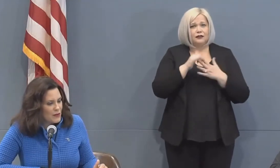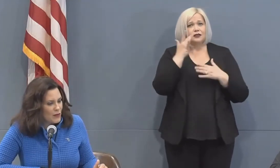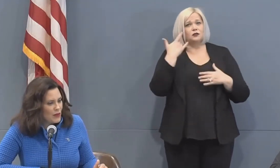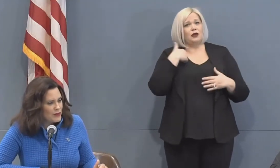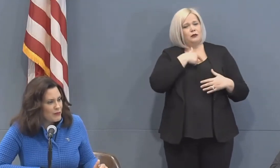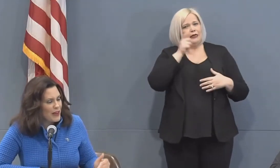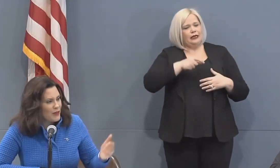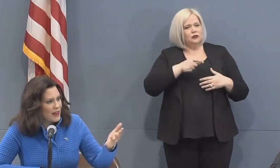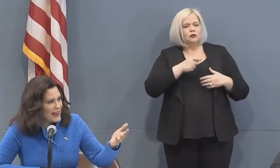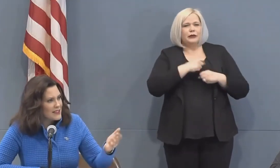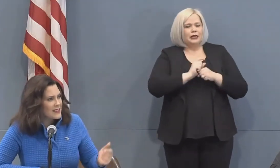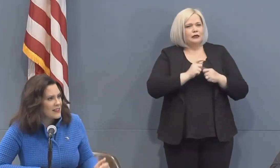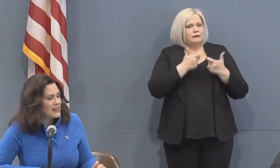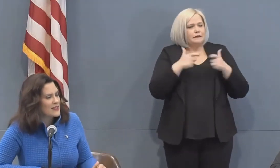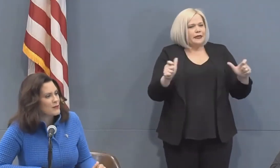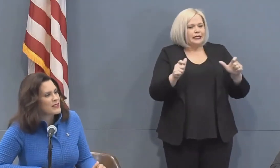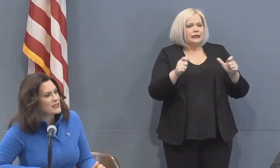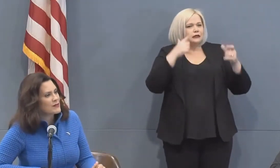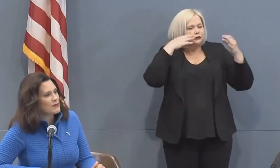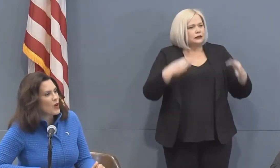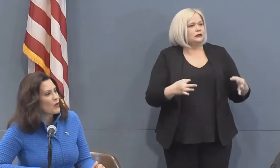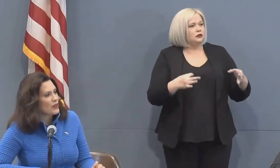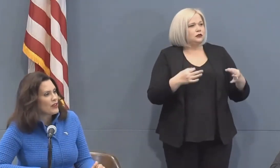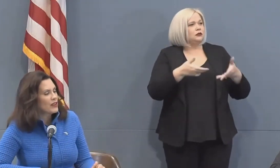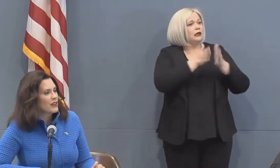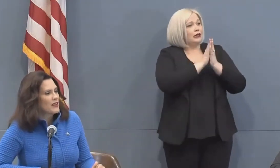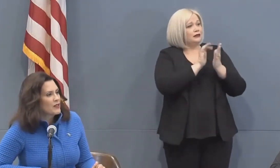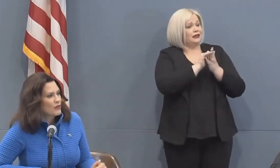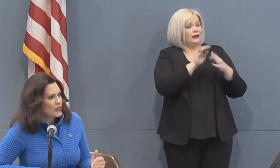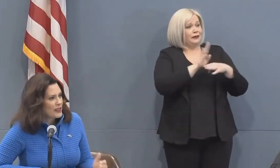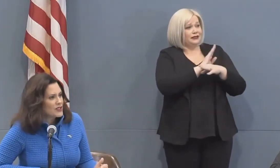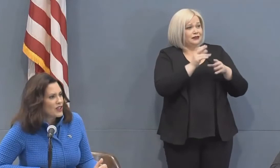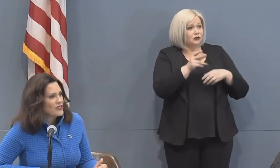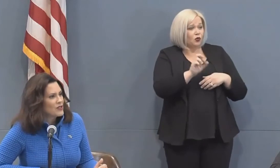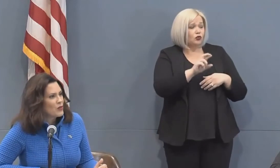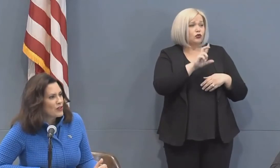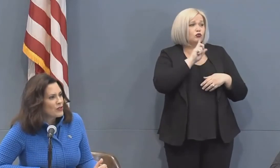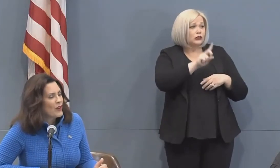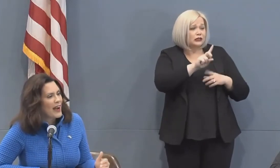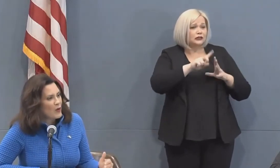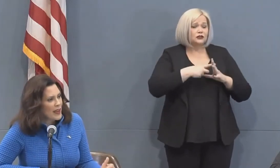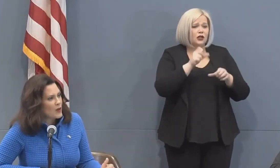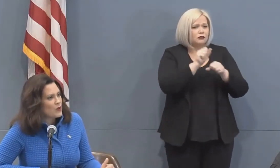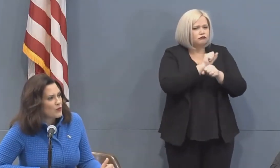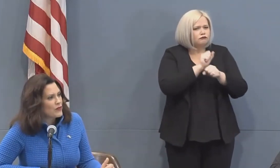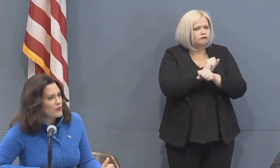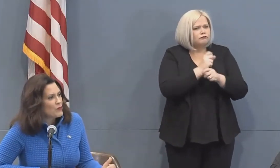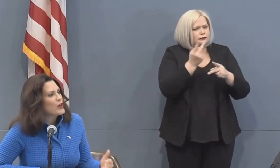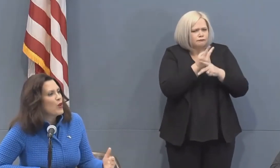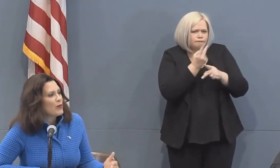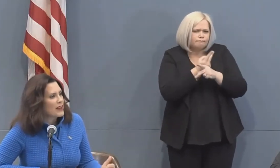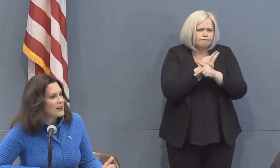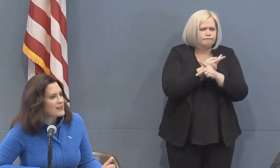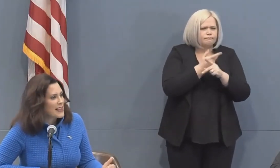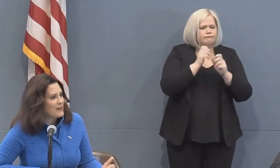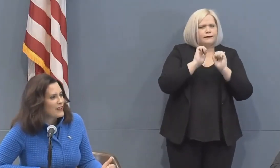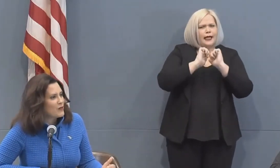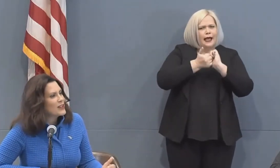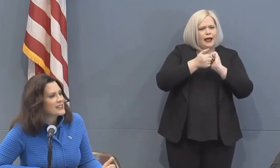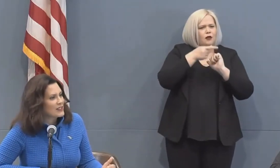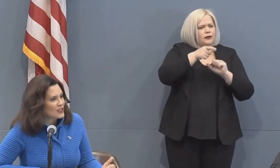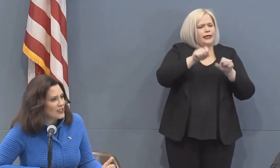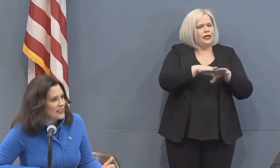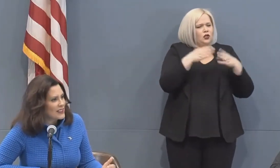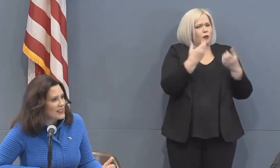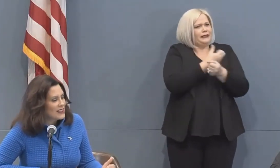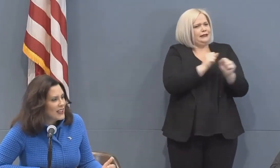we had to be bold but I would ask that this business owner really start to work through how can reopening safely